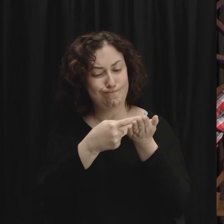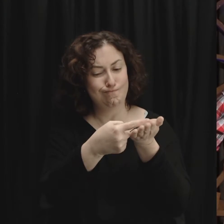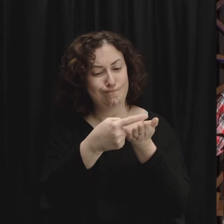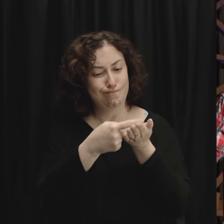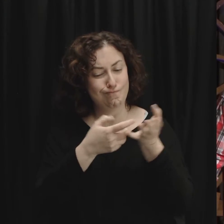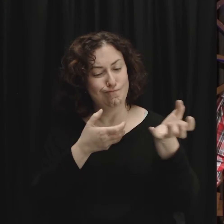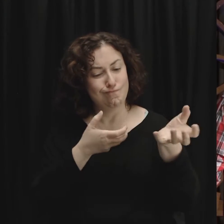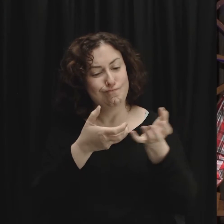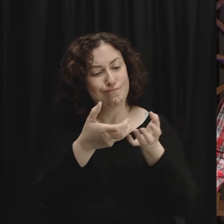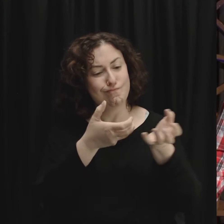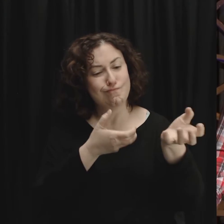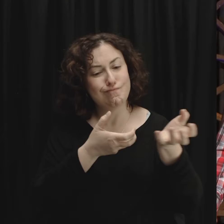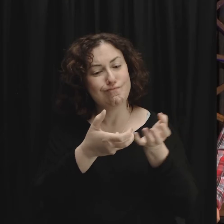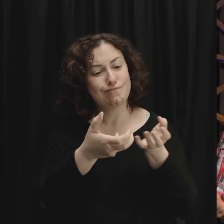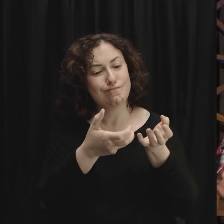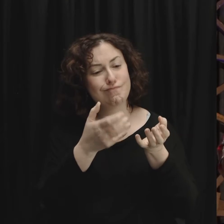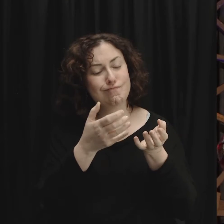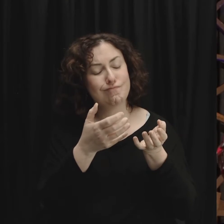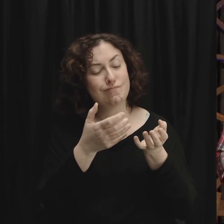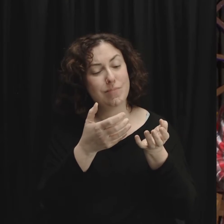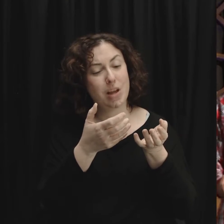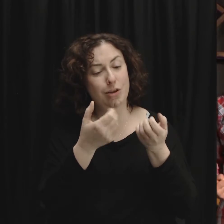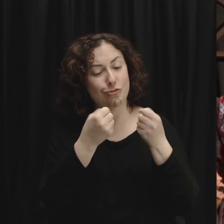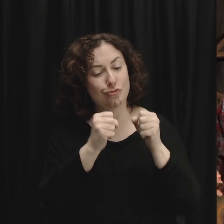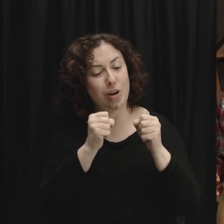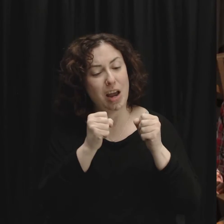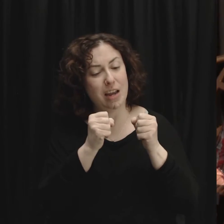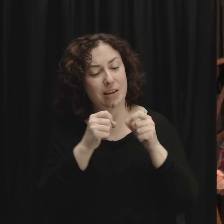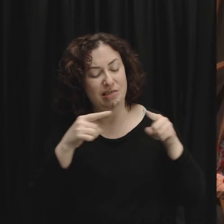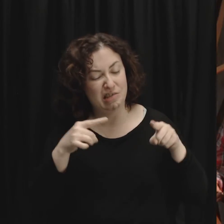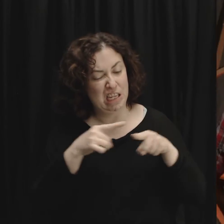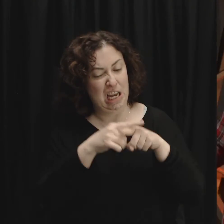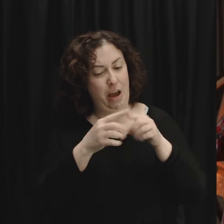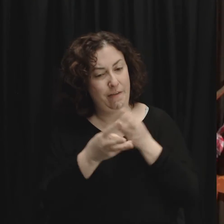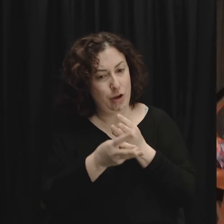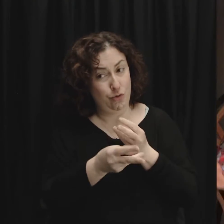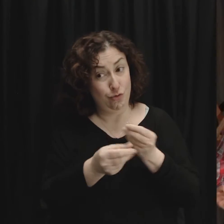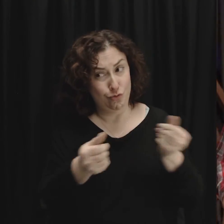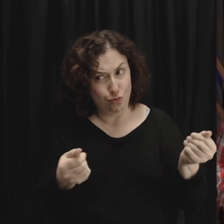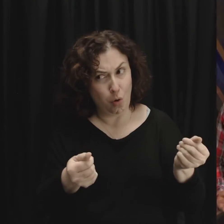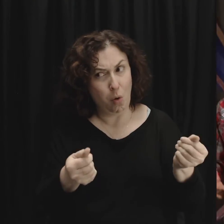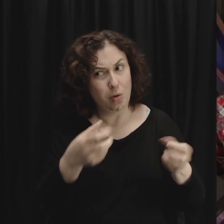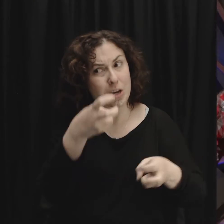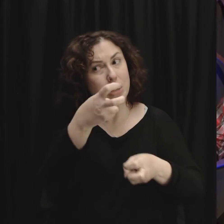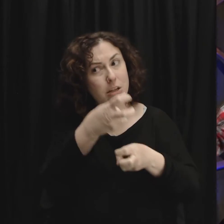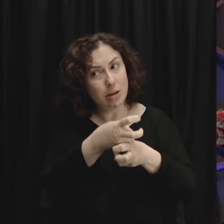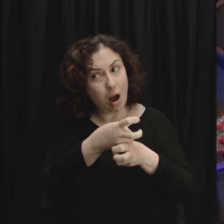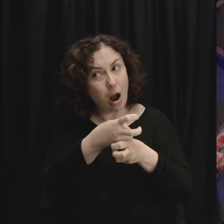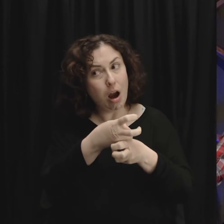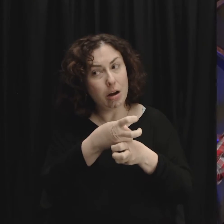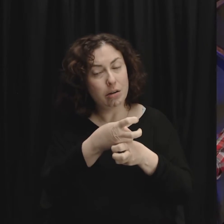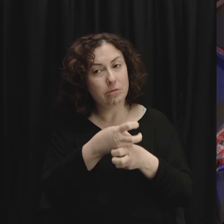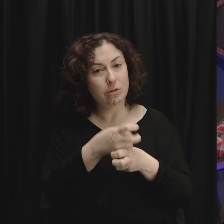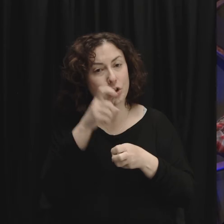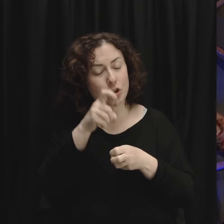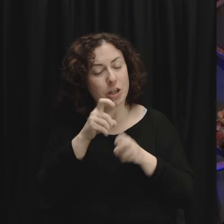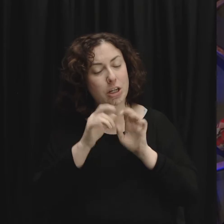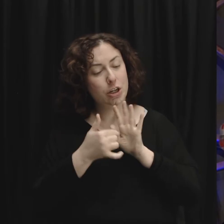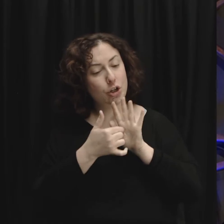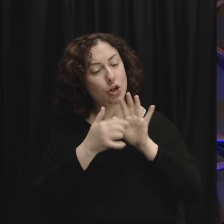saying we need to have a conversation it takes boldness it takes gentleness it takes a love for the other person the most